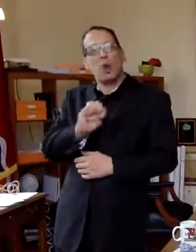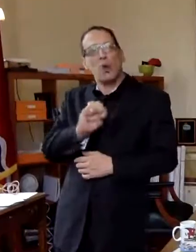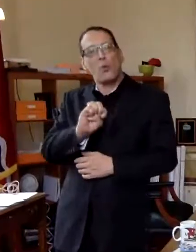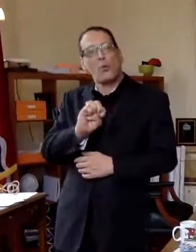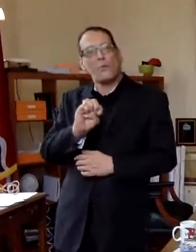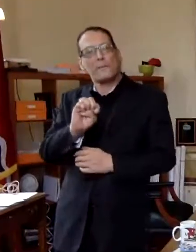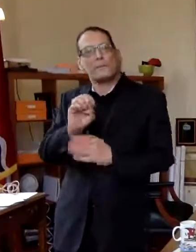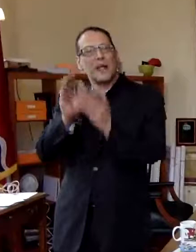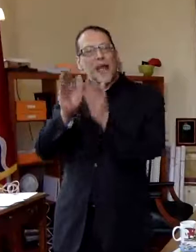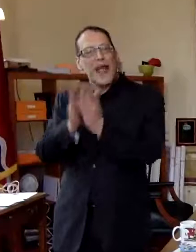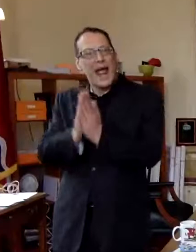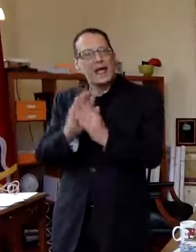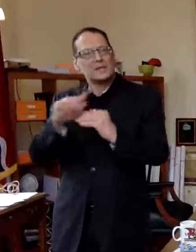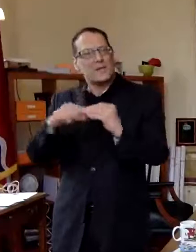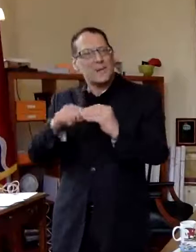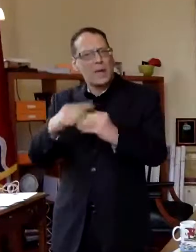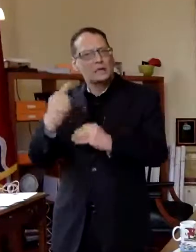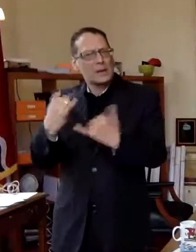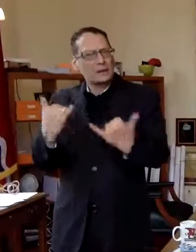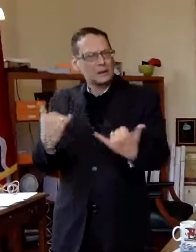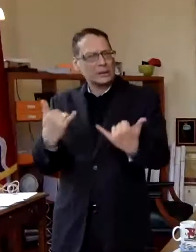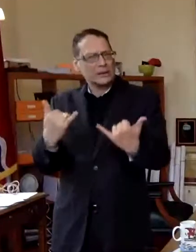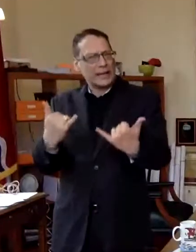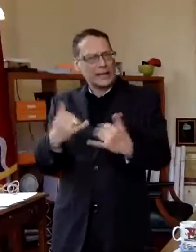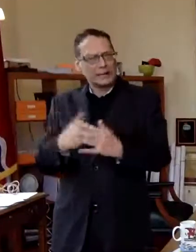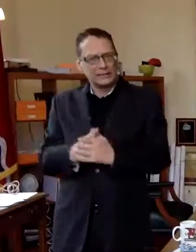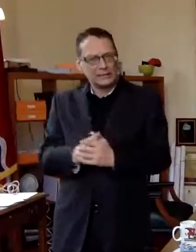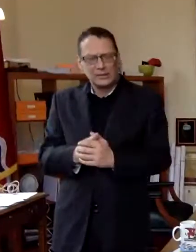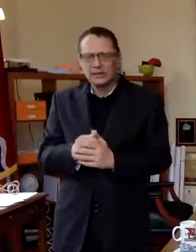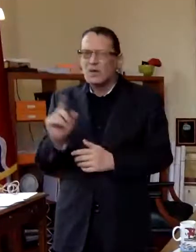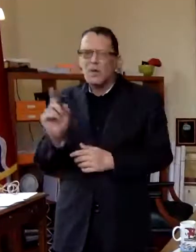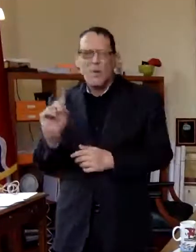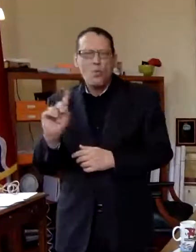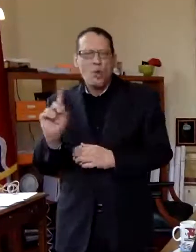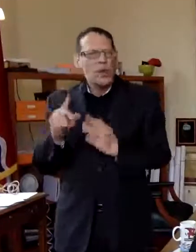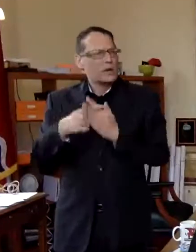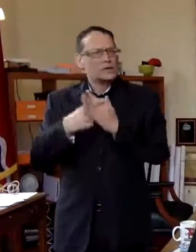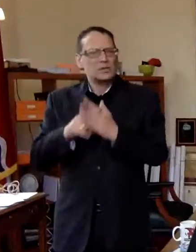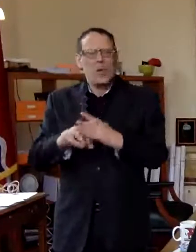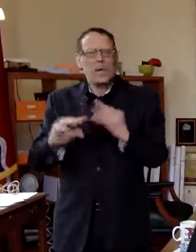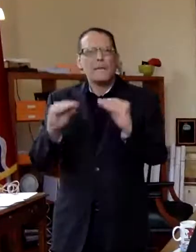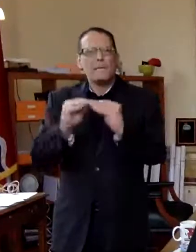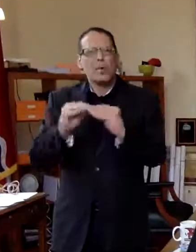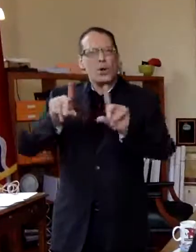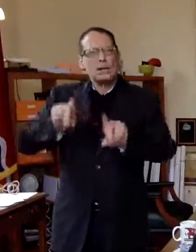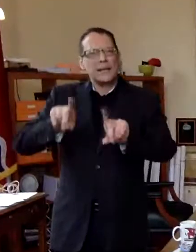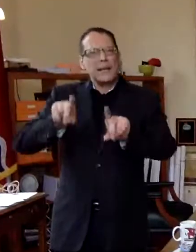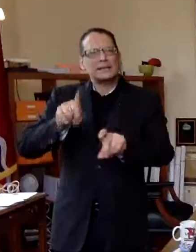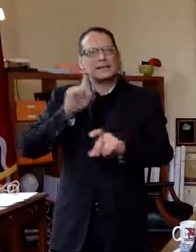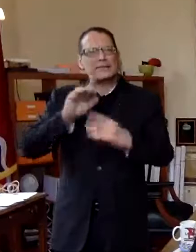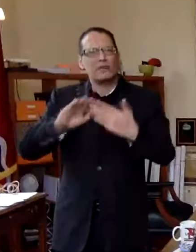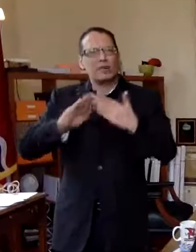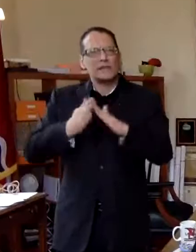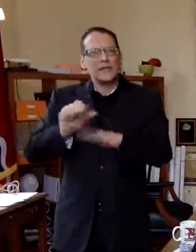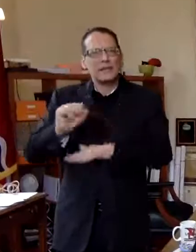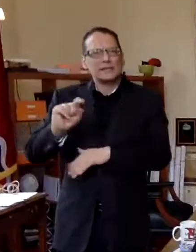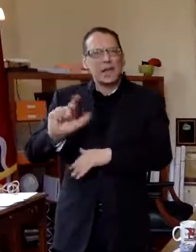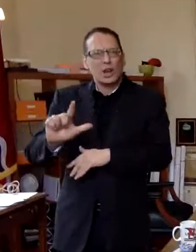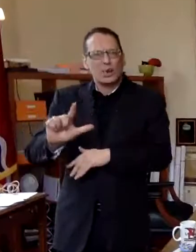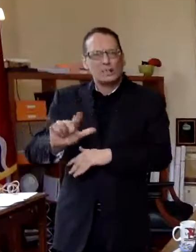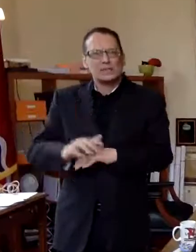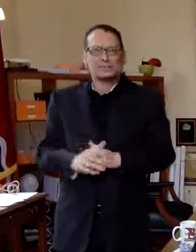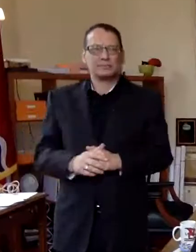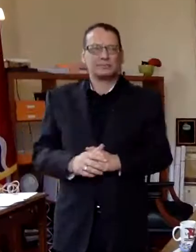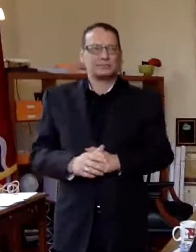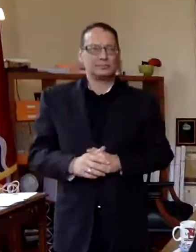asking about something you actually did today uh his question is where are we going to start getting more testing for the city of st louis so we